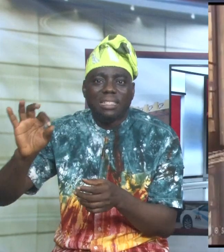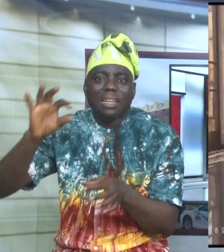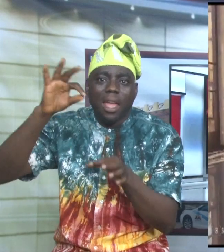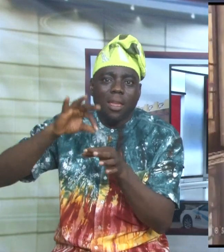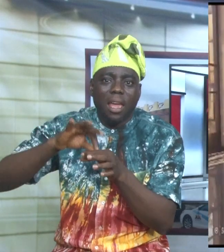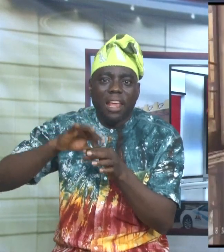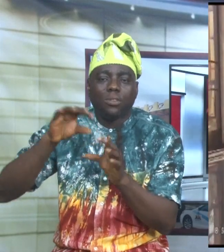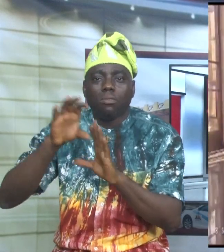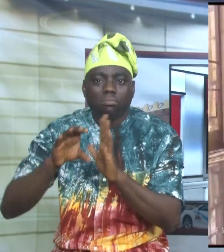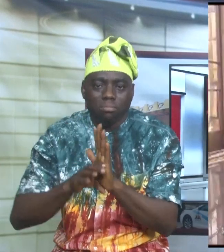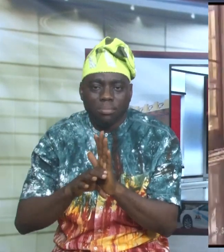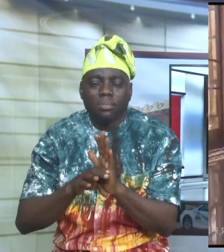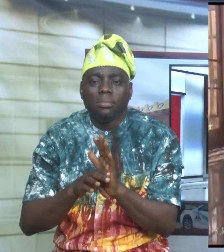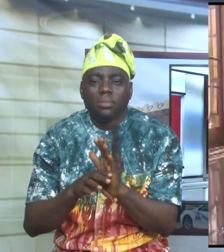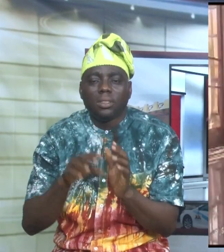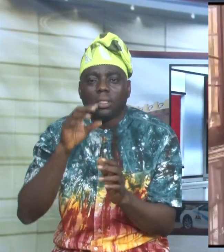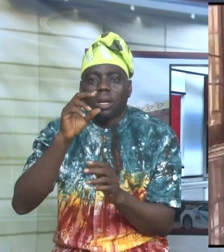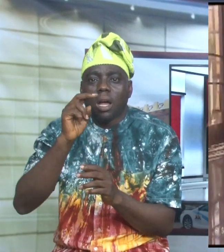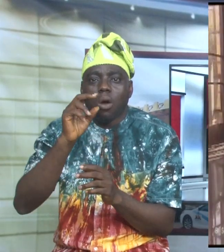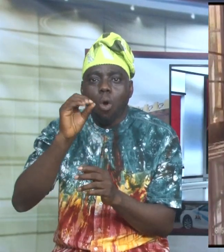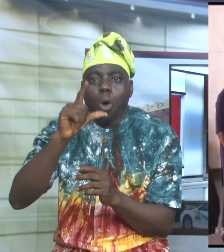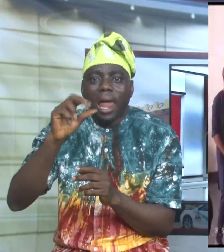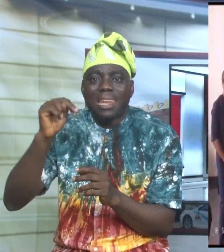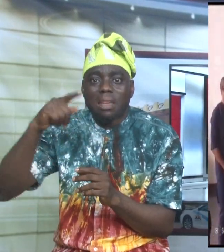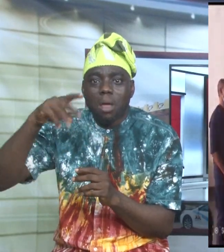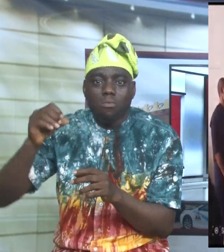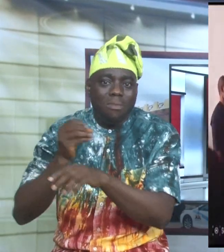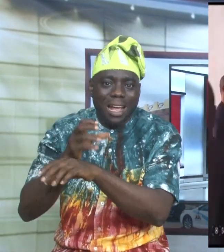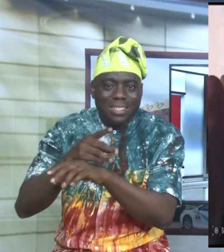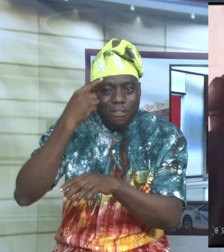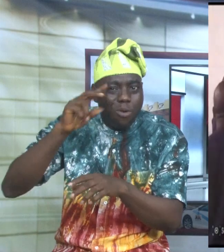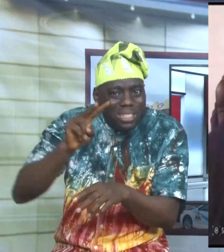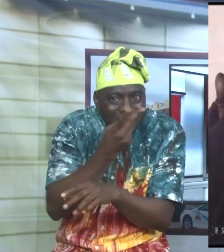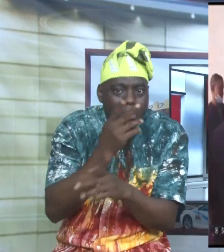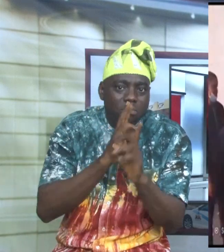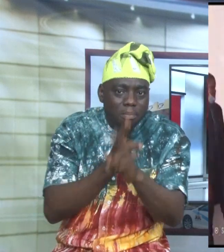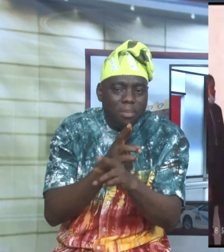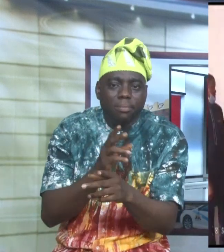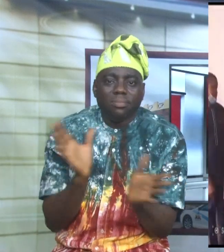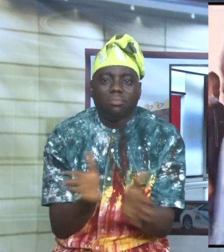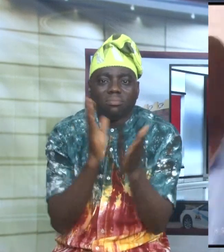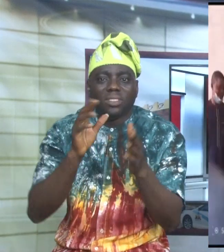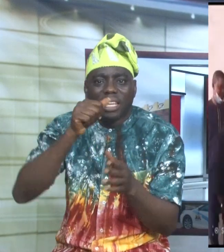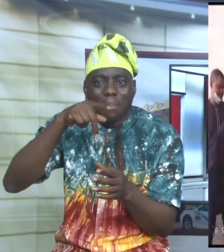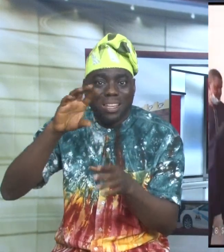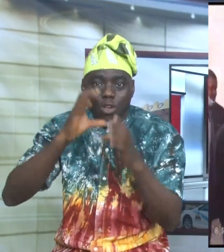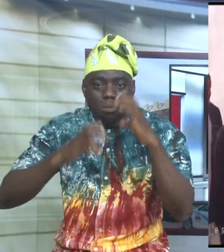Woleolani Kwokun, S.A.N., counseled for second respondent, urged the APES court to dismiss the appeal, which